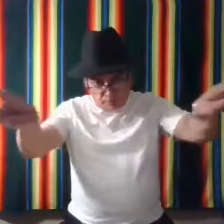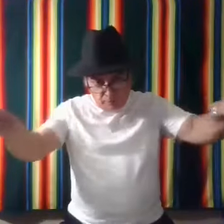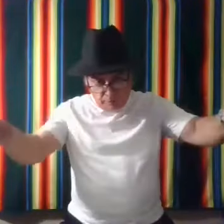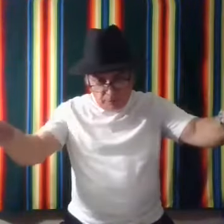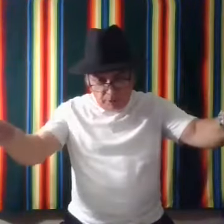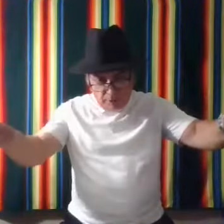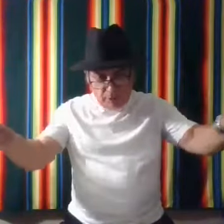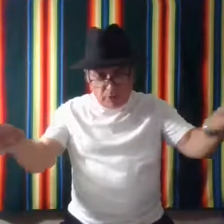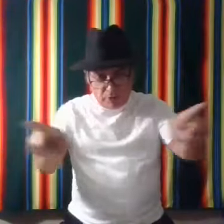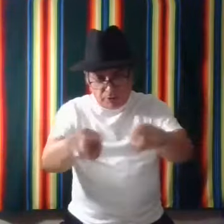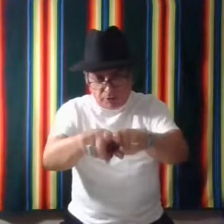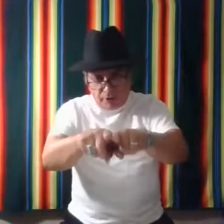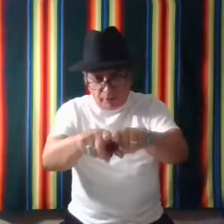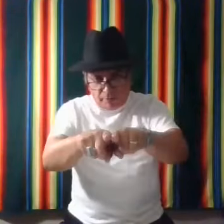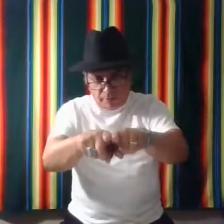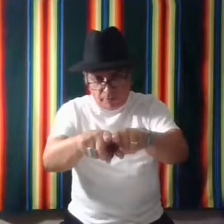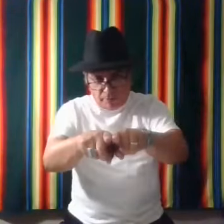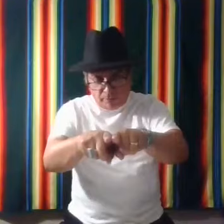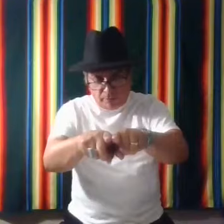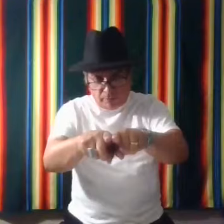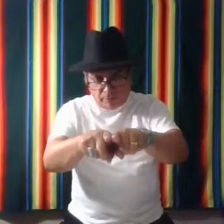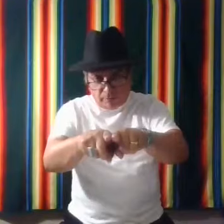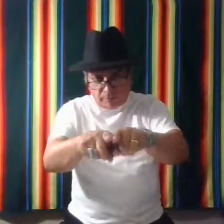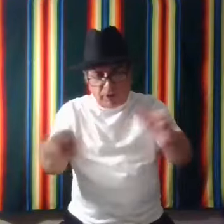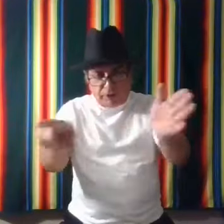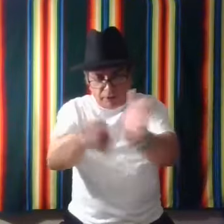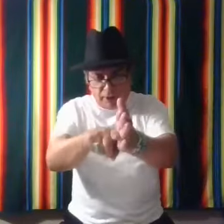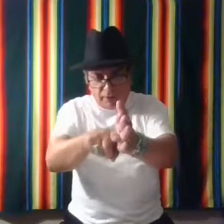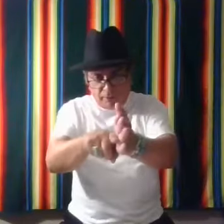is this, because this is together. This is together.